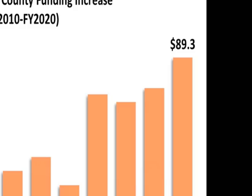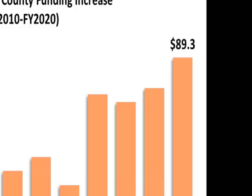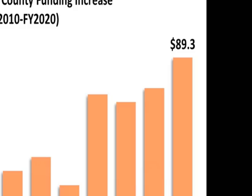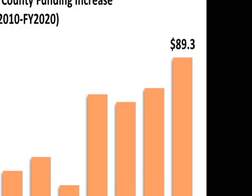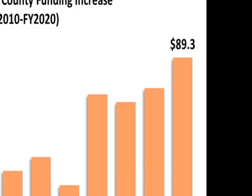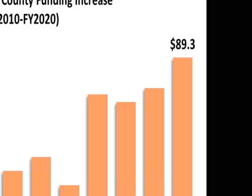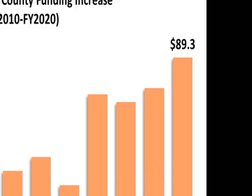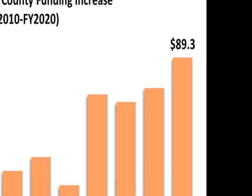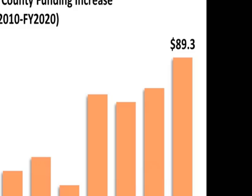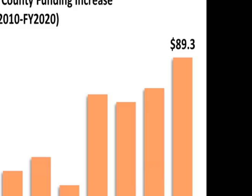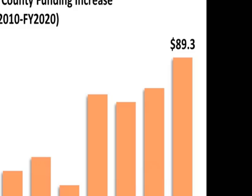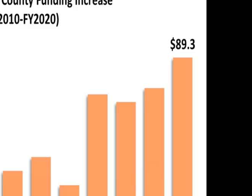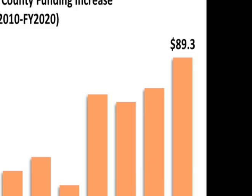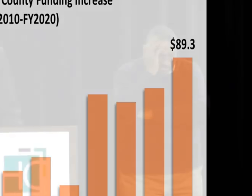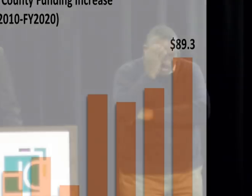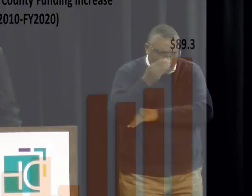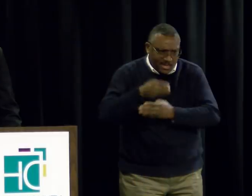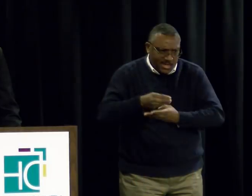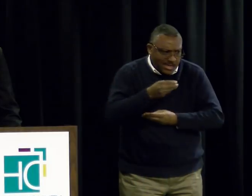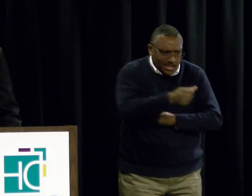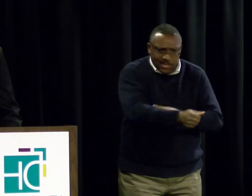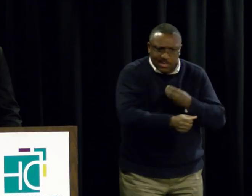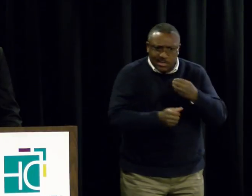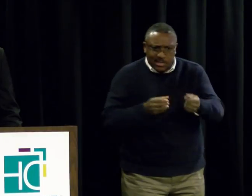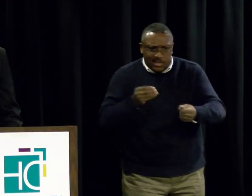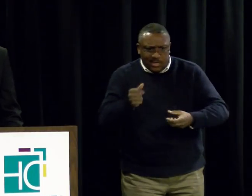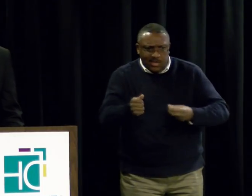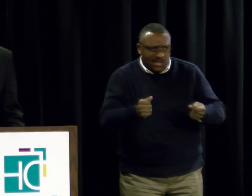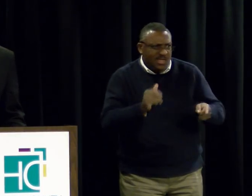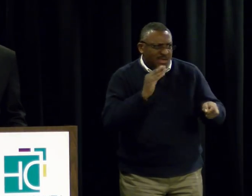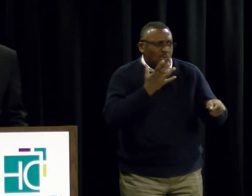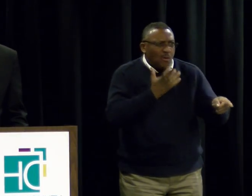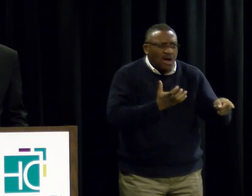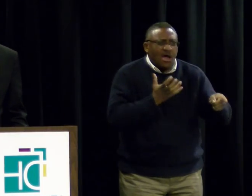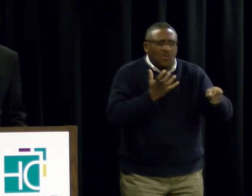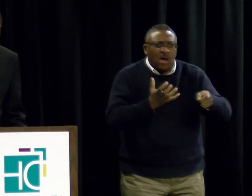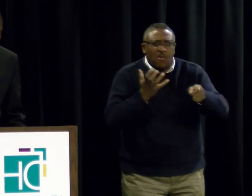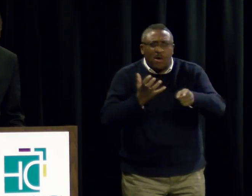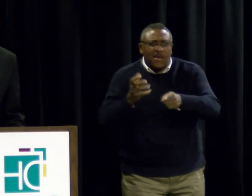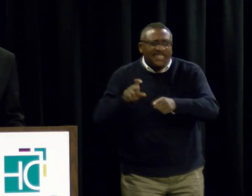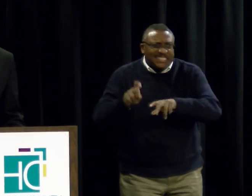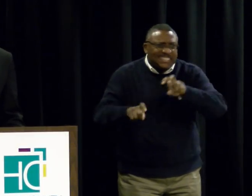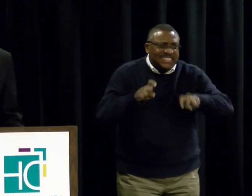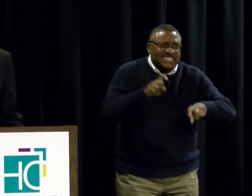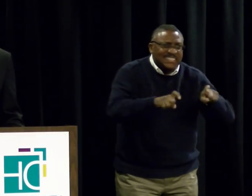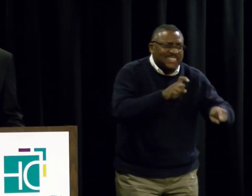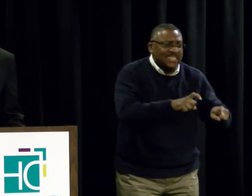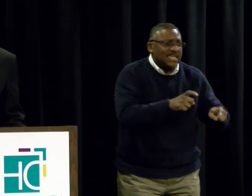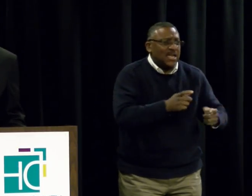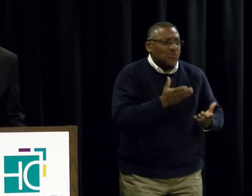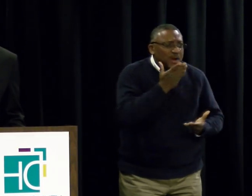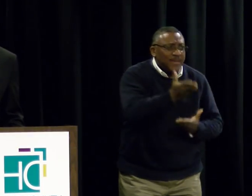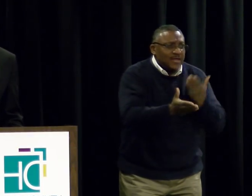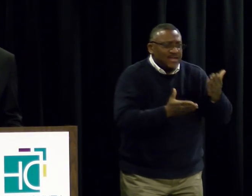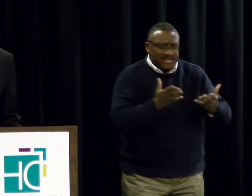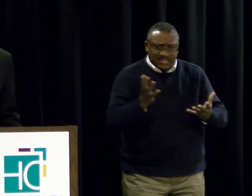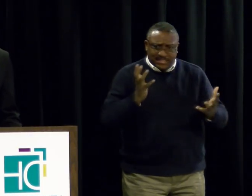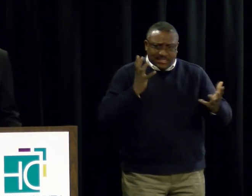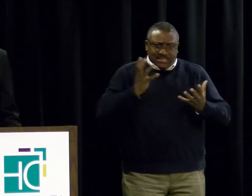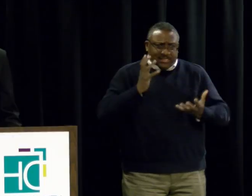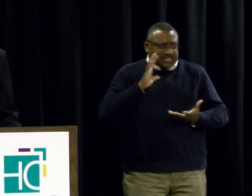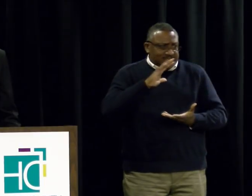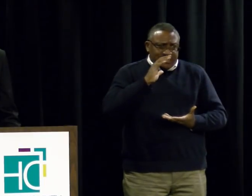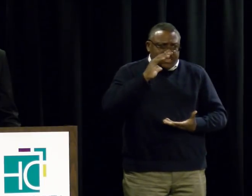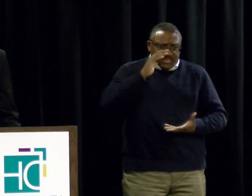We have plenty of wants and needs and recommendations to address these problems.